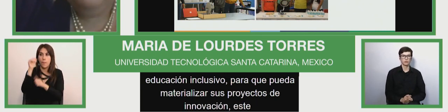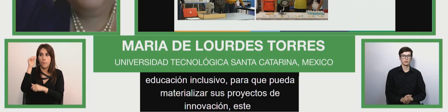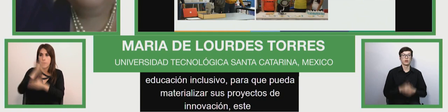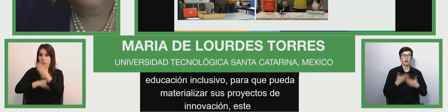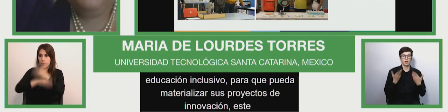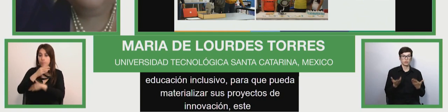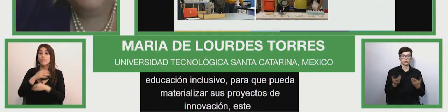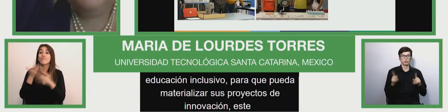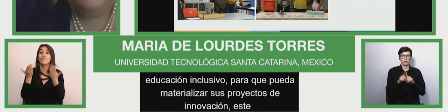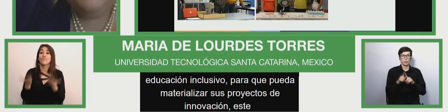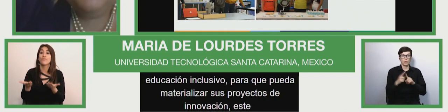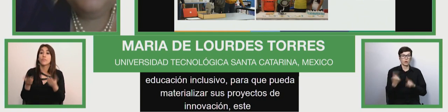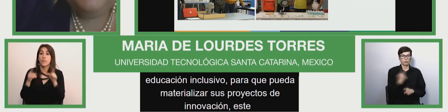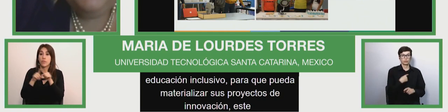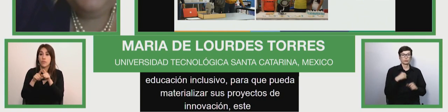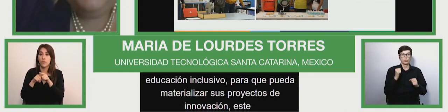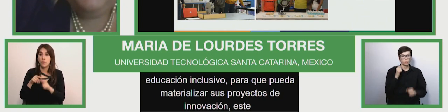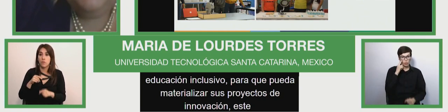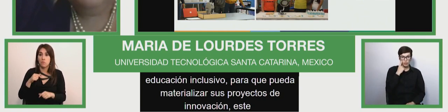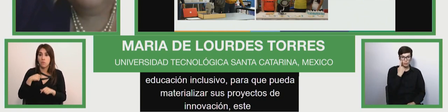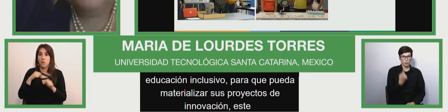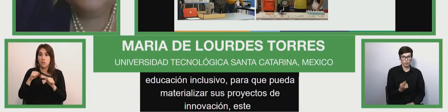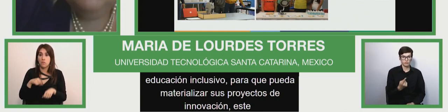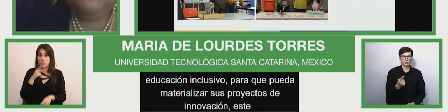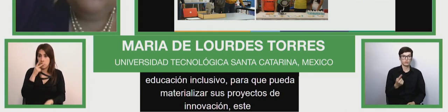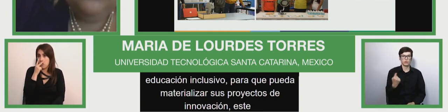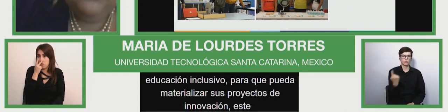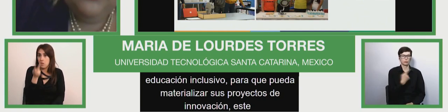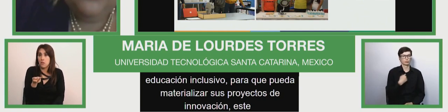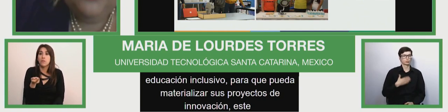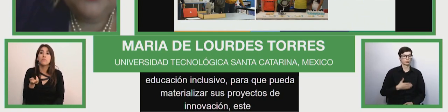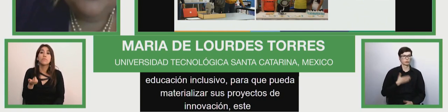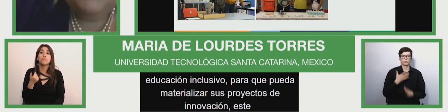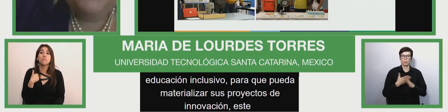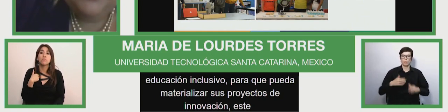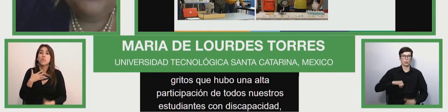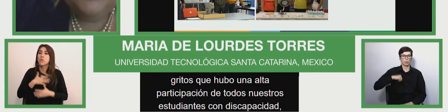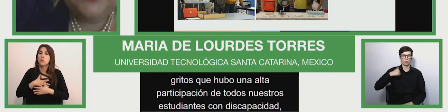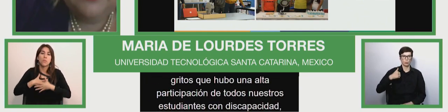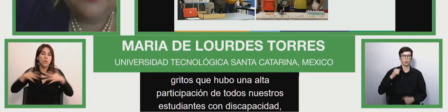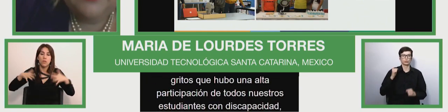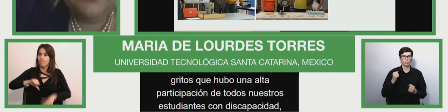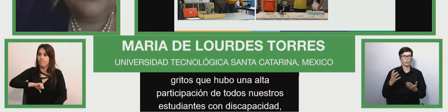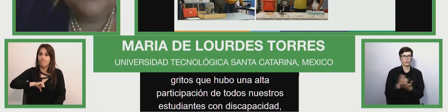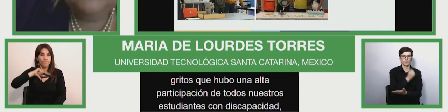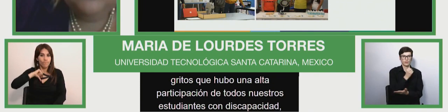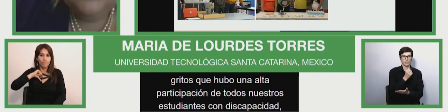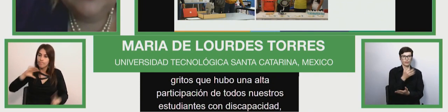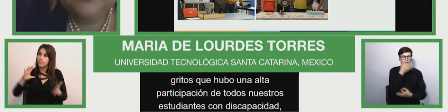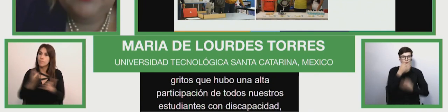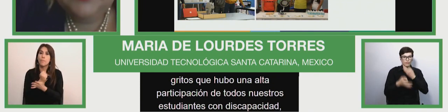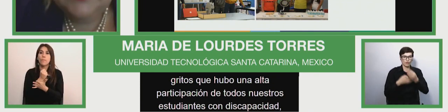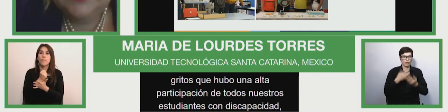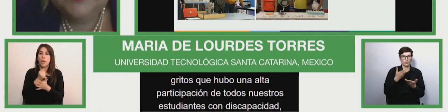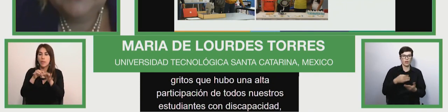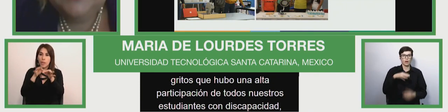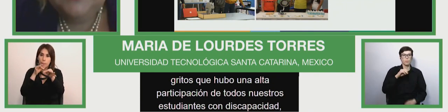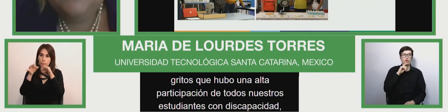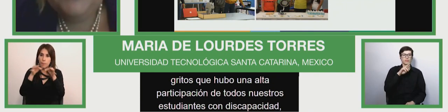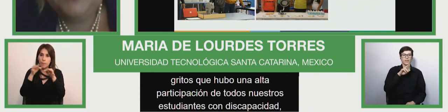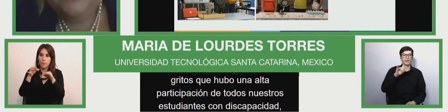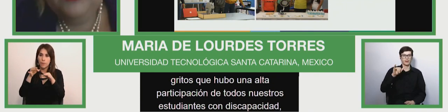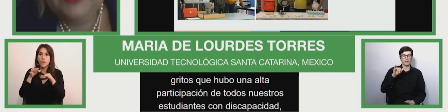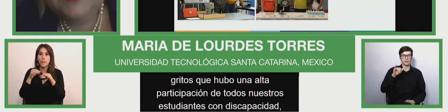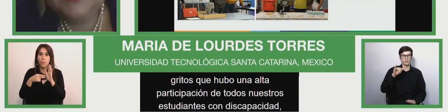has been having 139 projects of which are high participation of all our students with this